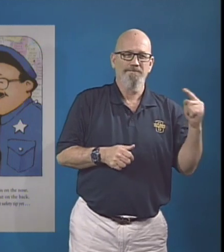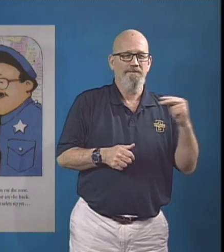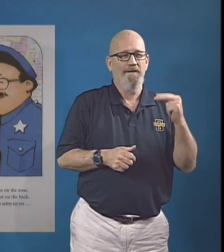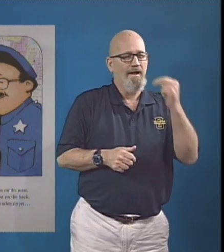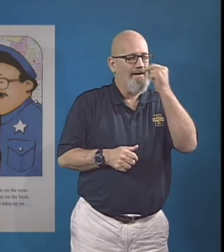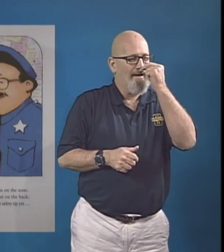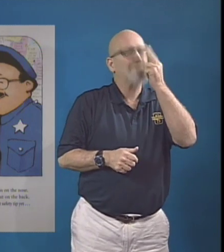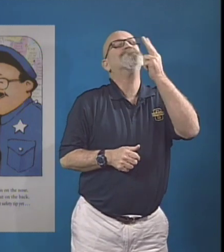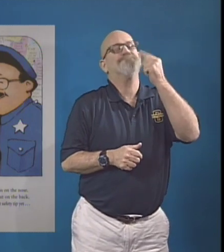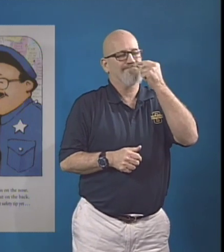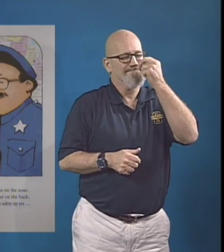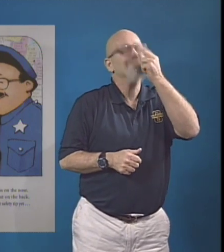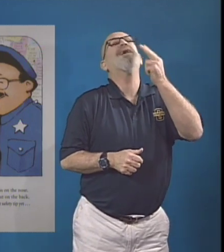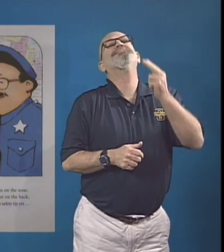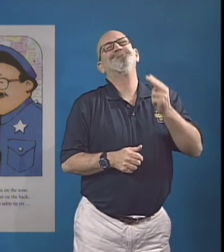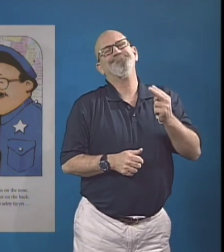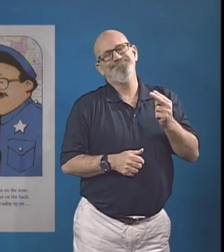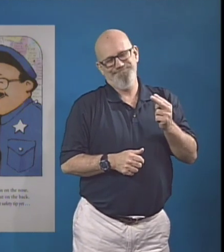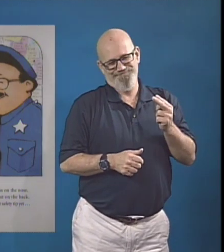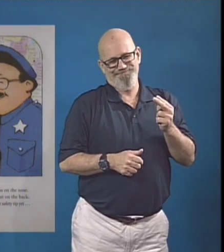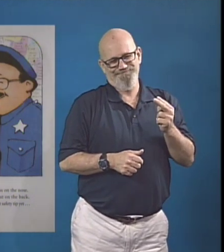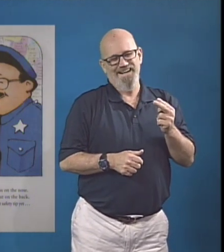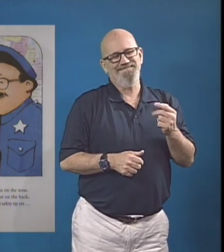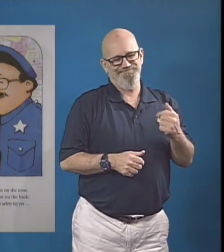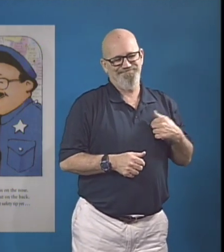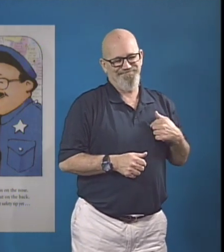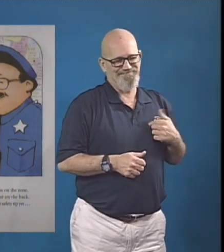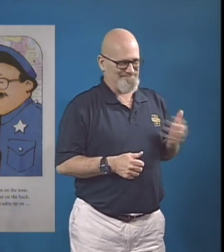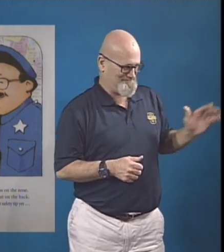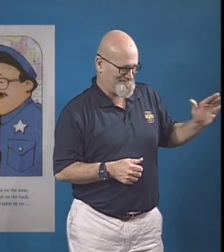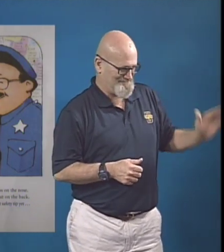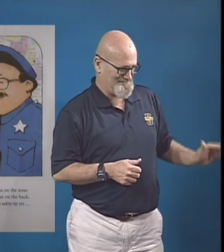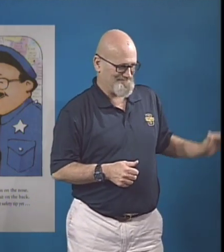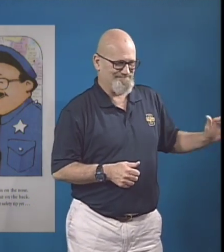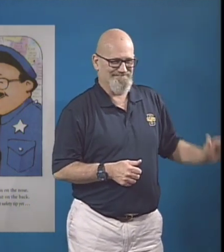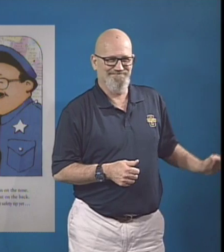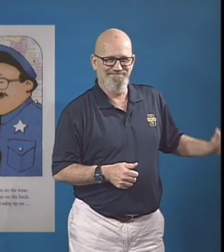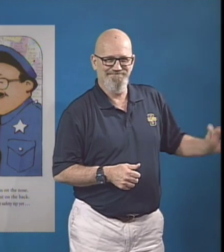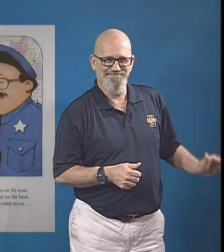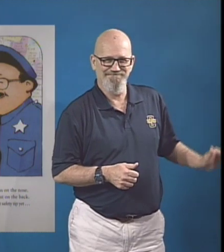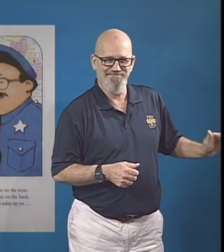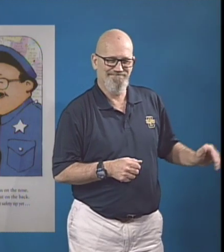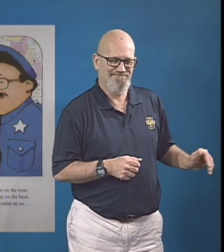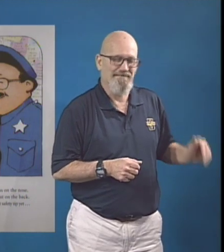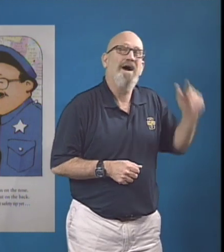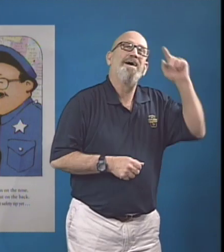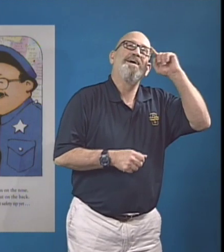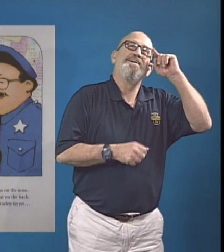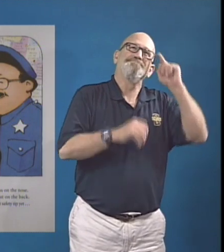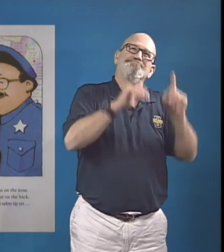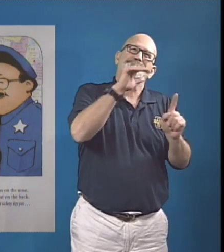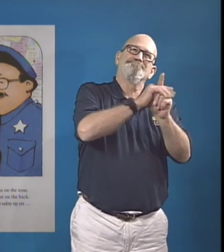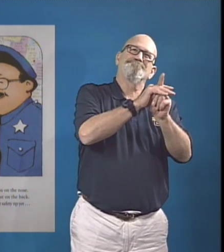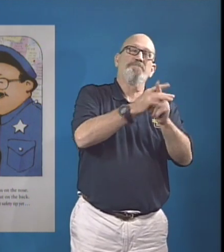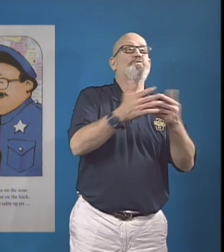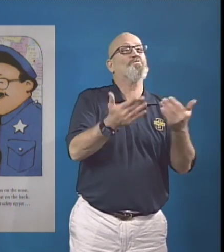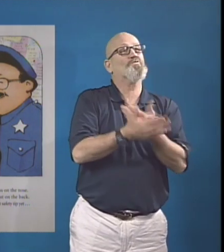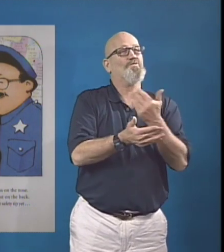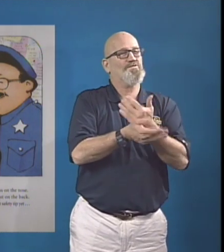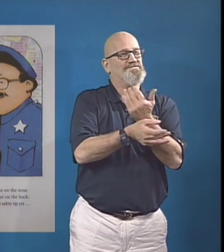Gloria gave Officer Buckle a big kiss on the nose. Officer Buckle gave Gloria a nice pat on the back.